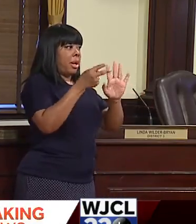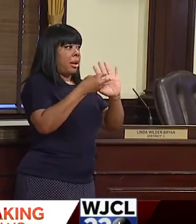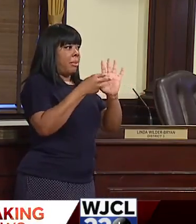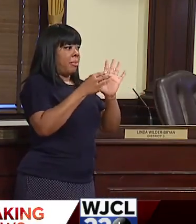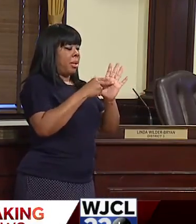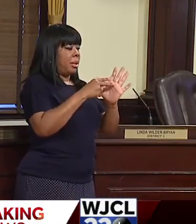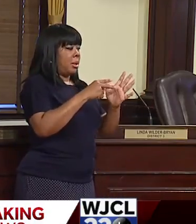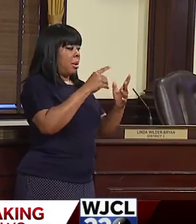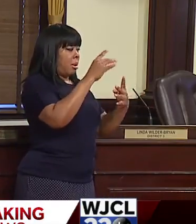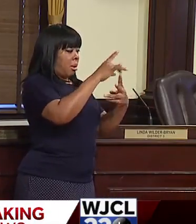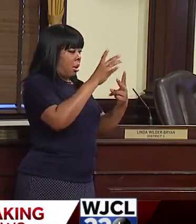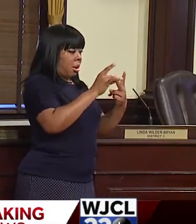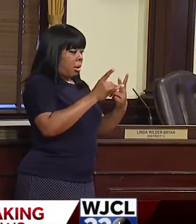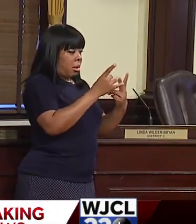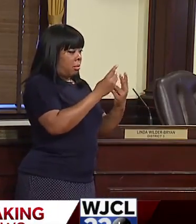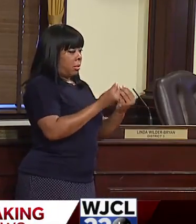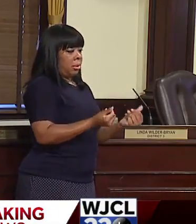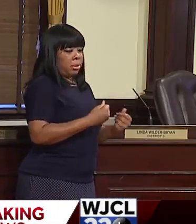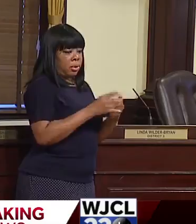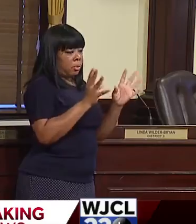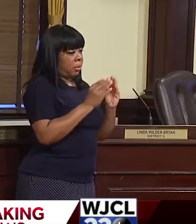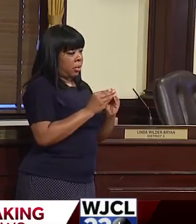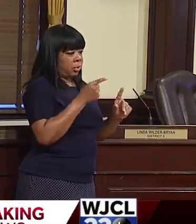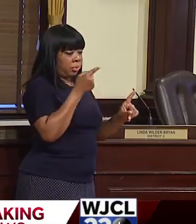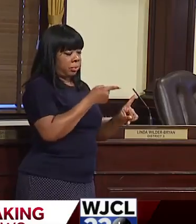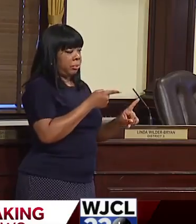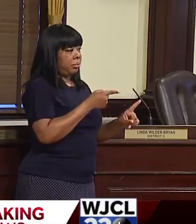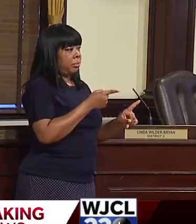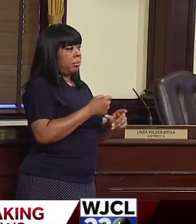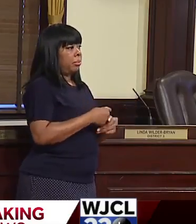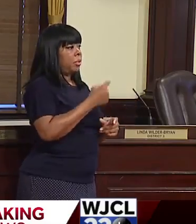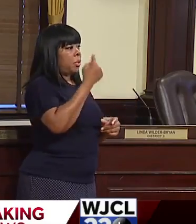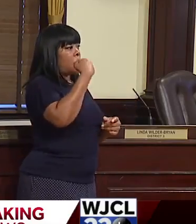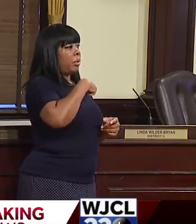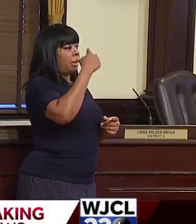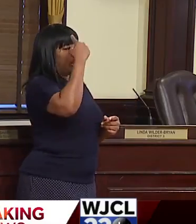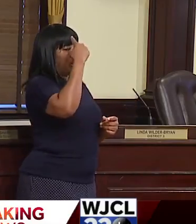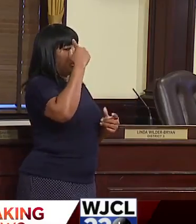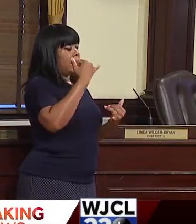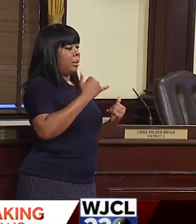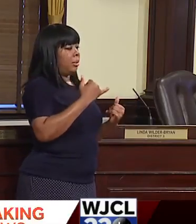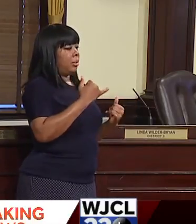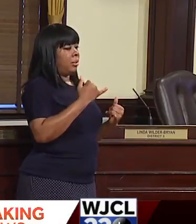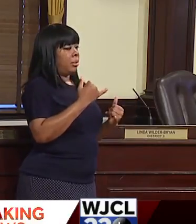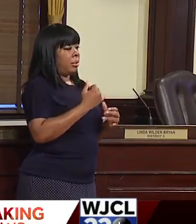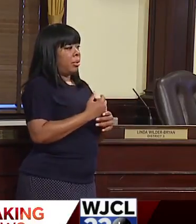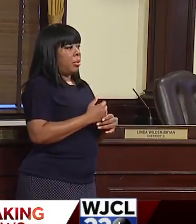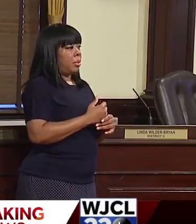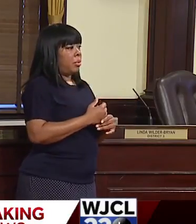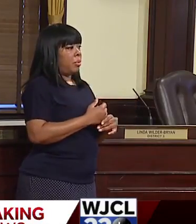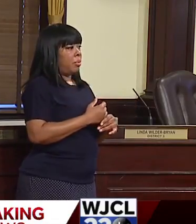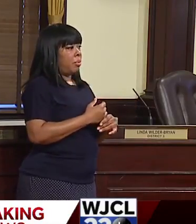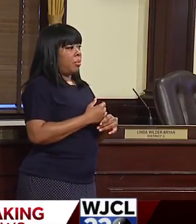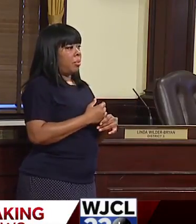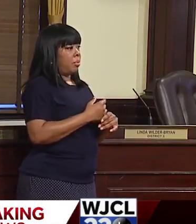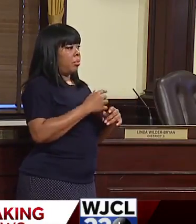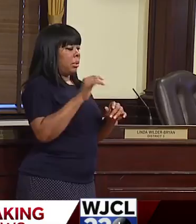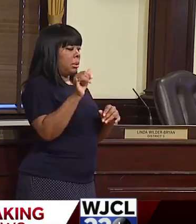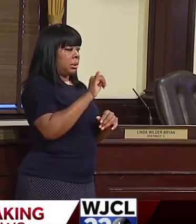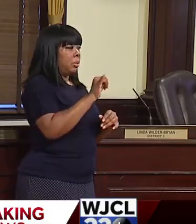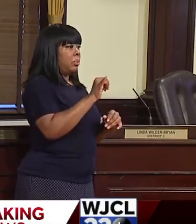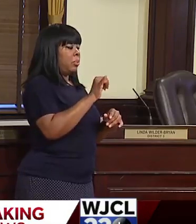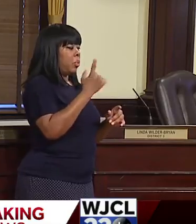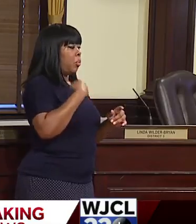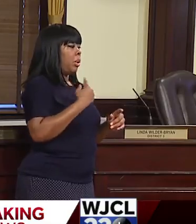all other options. Um, if we look at it in a historical sense, we are worse now that we were when we had to stay at home order.